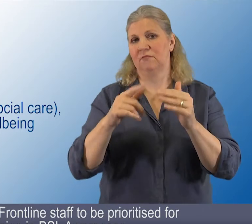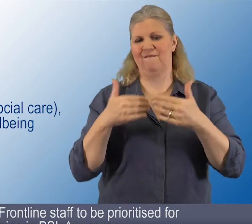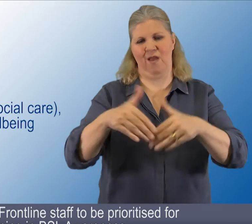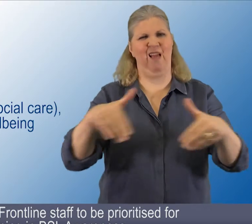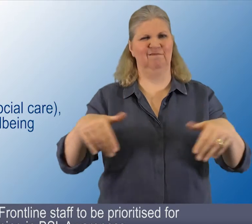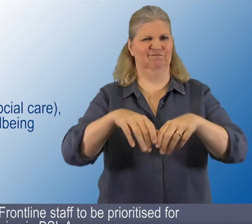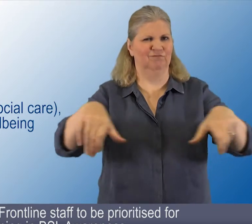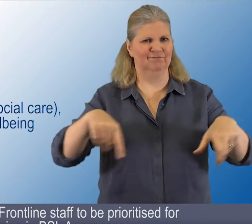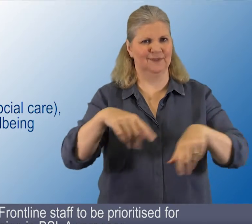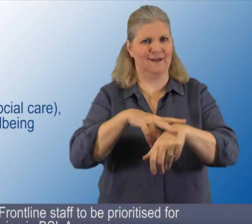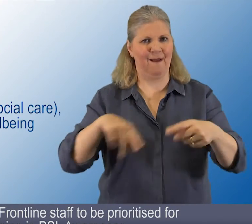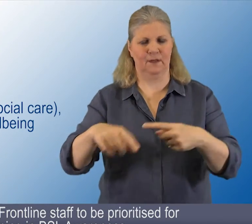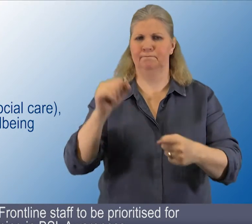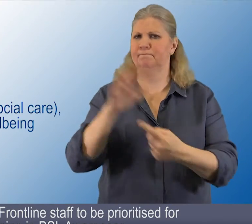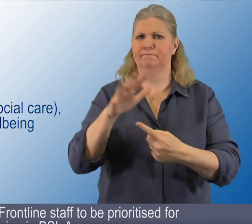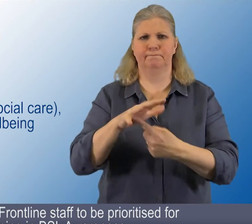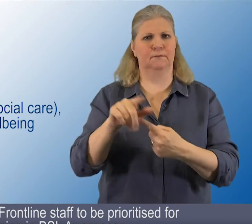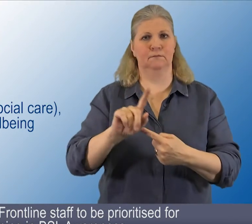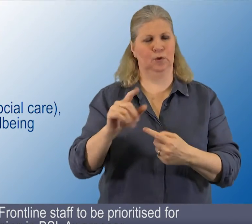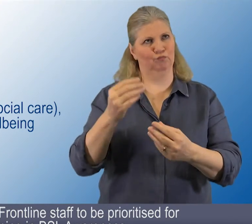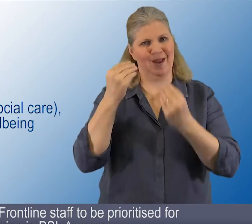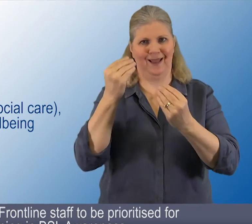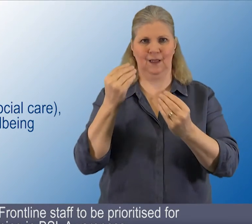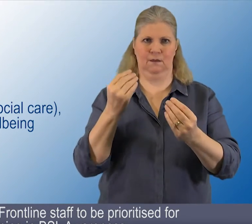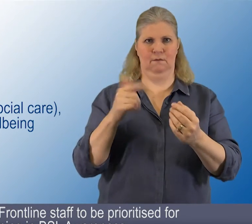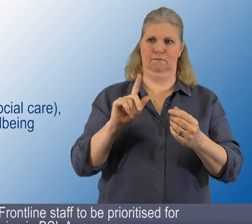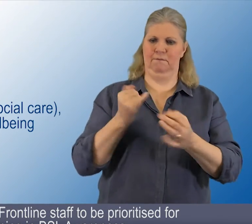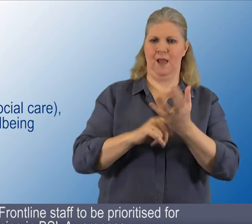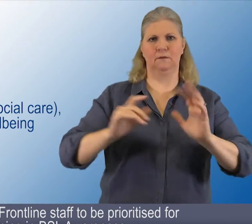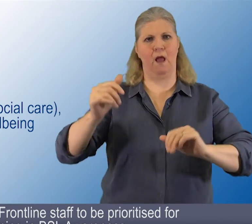23. Frontline staff to be prioritised for training in BSL awareness.